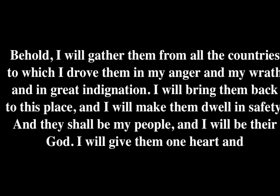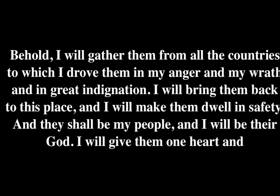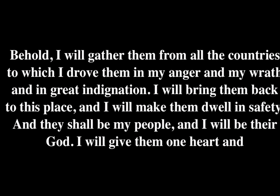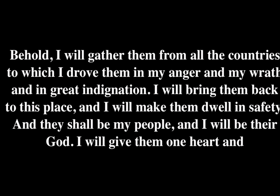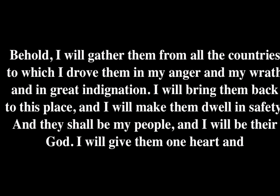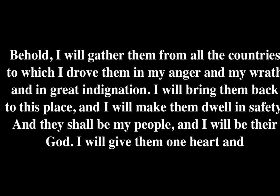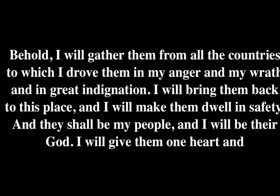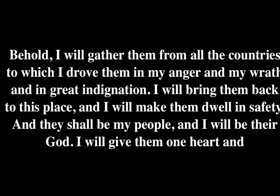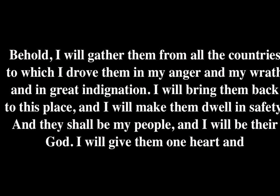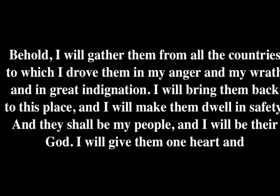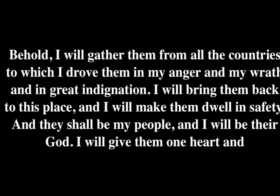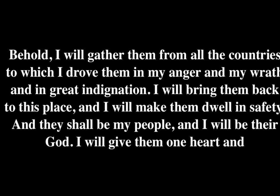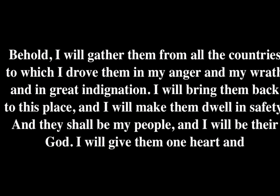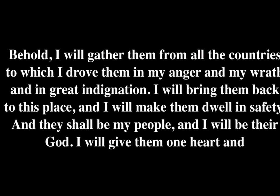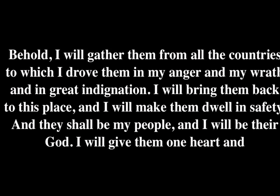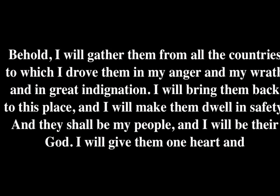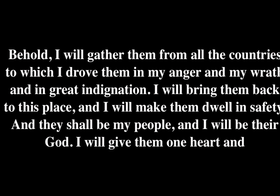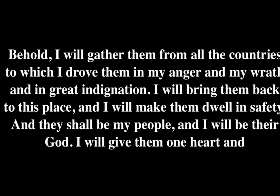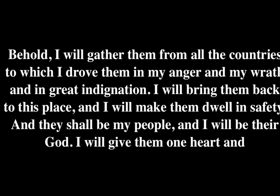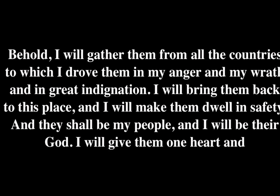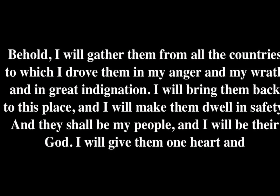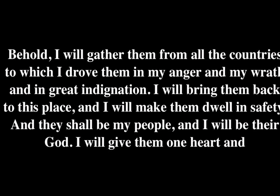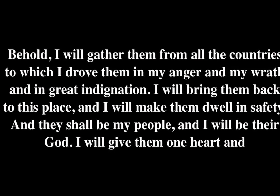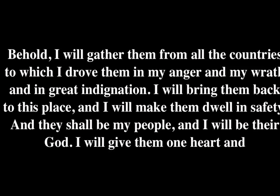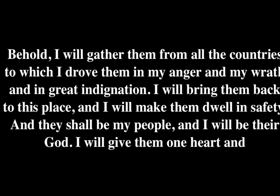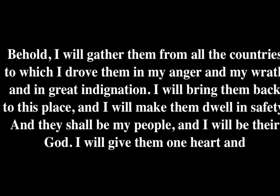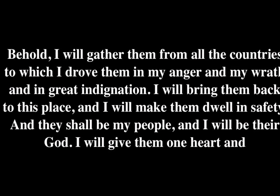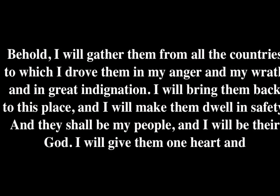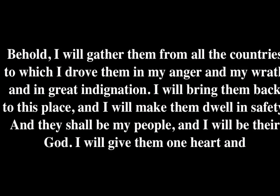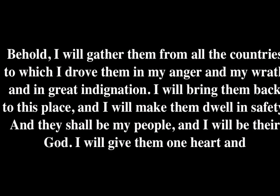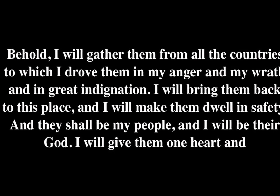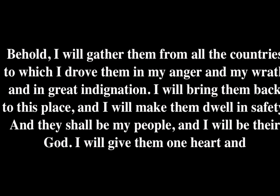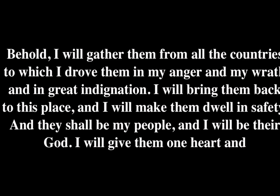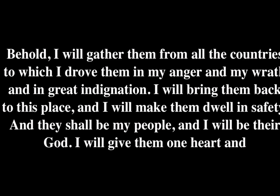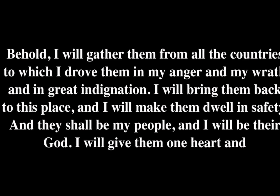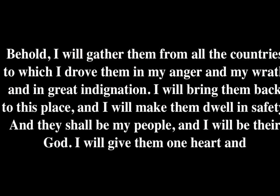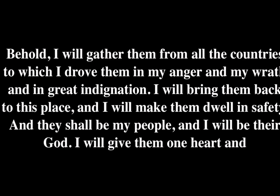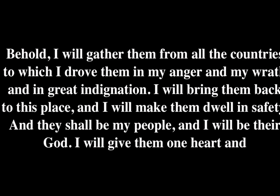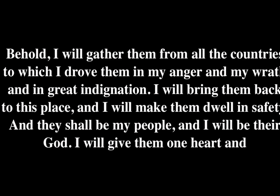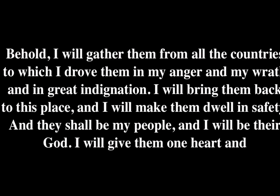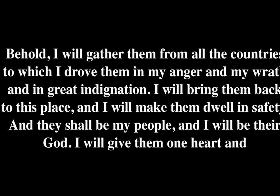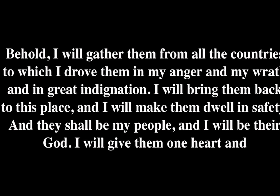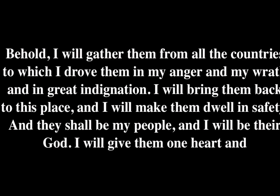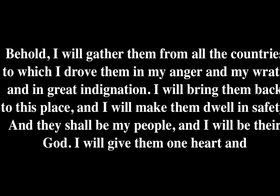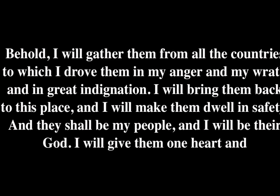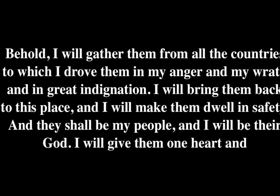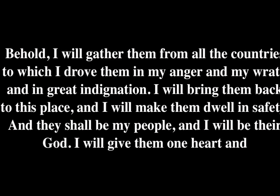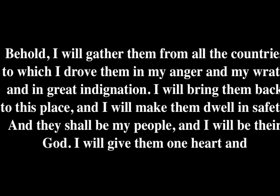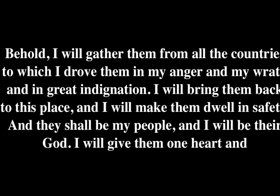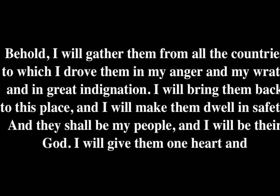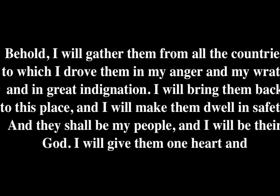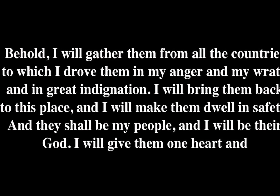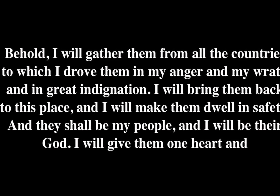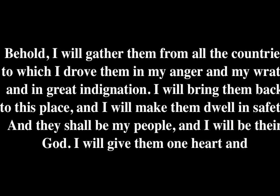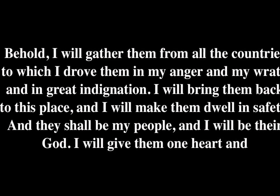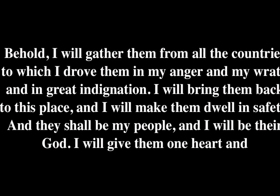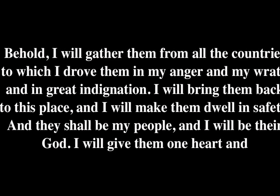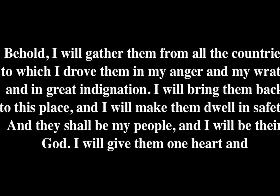to which I drove them in my anger and my wrath and in great indignation. I will bring them back to this place and I will make them dwell in